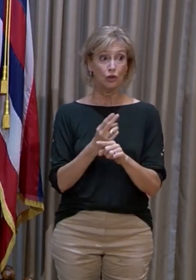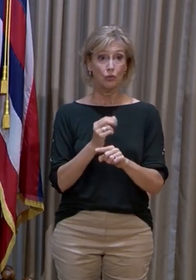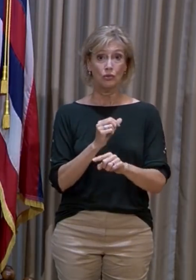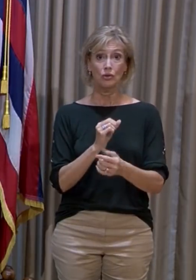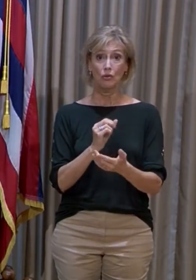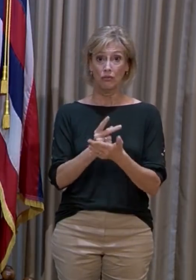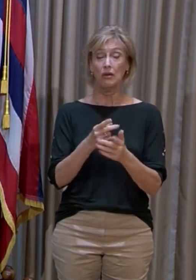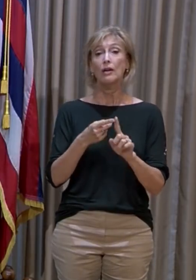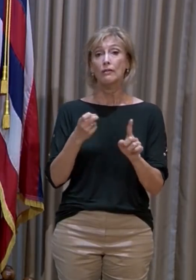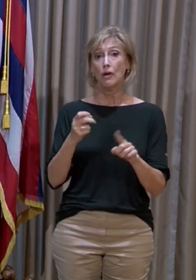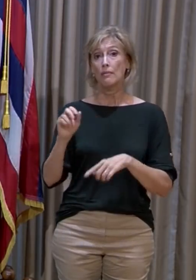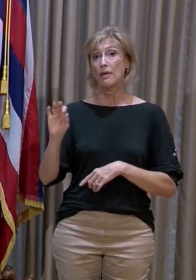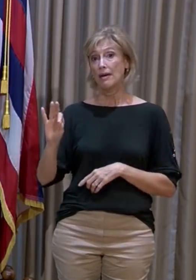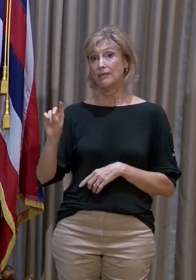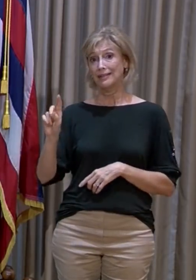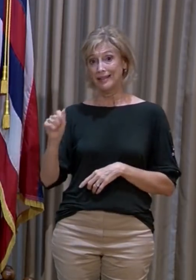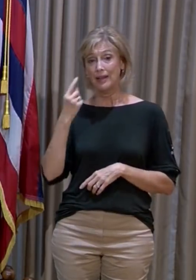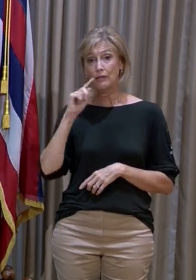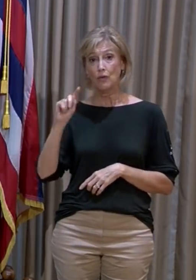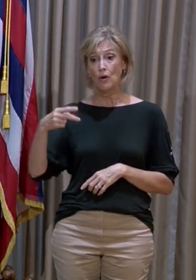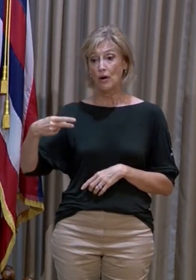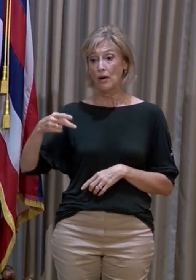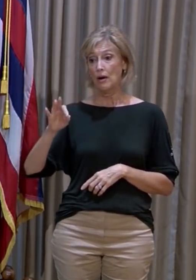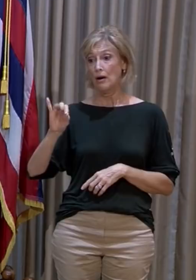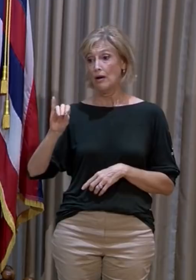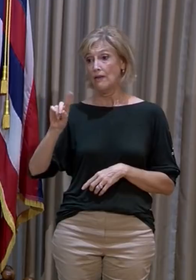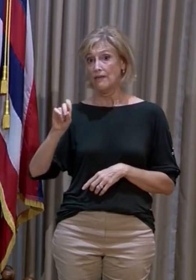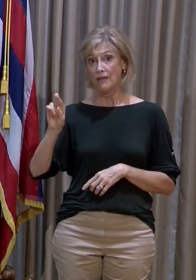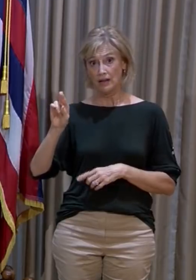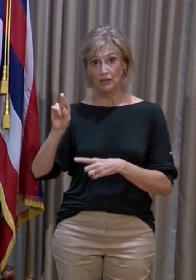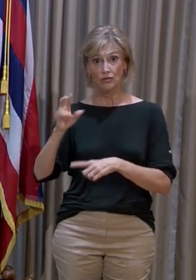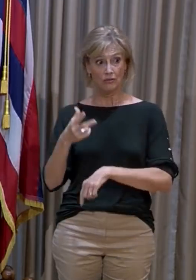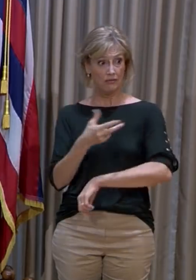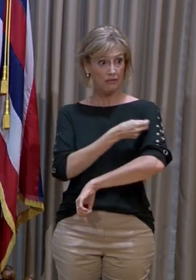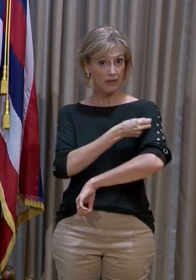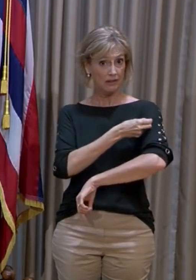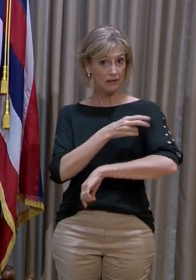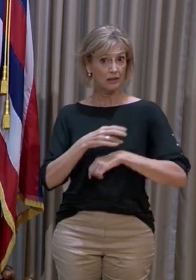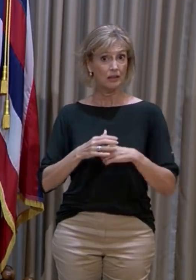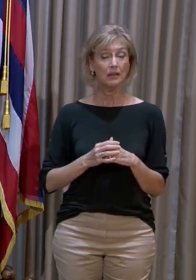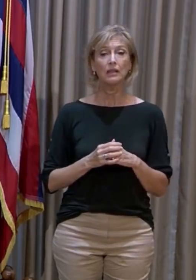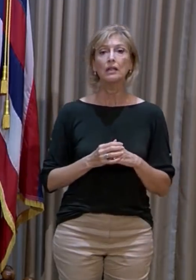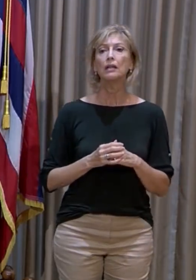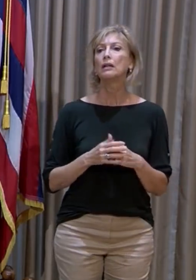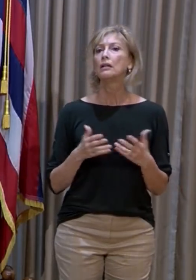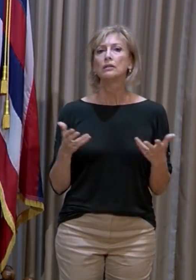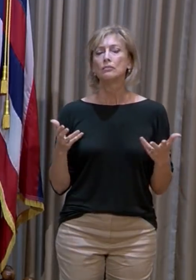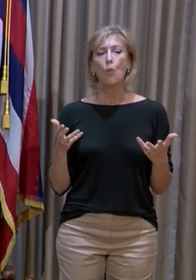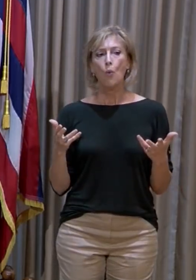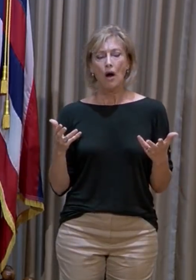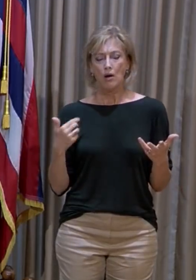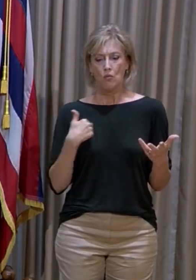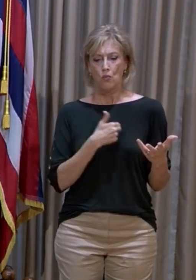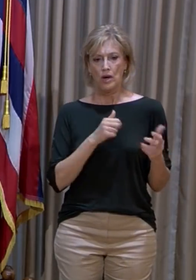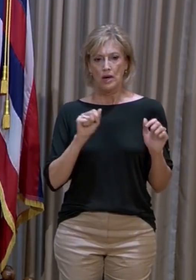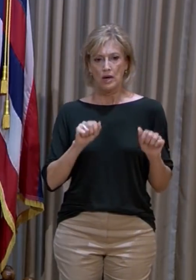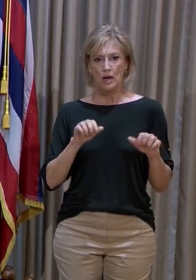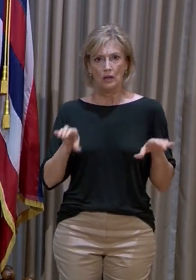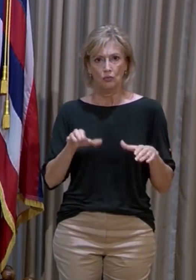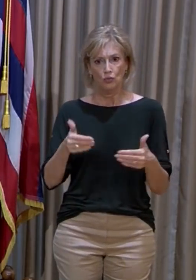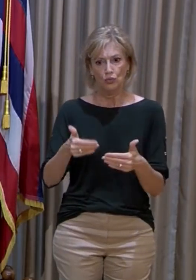from the FDA for the Pfizer vaccine about what further steps we can take.